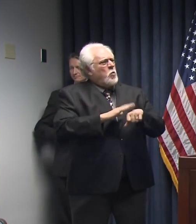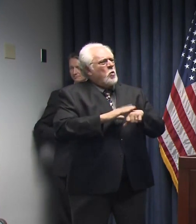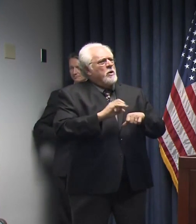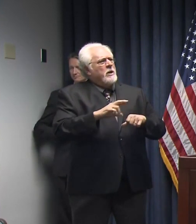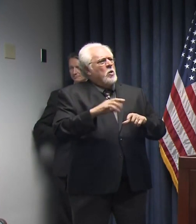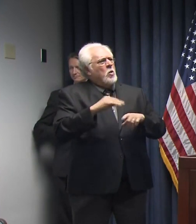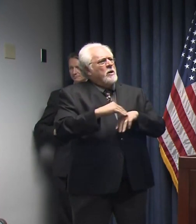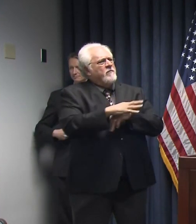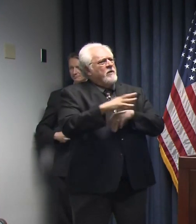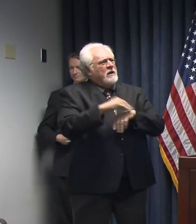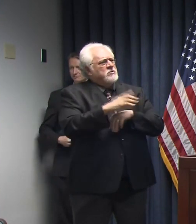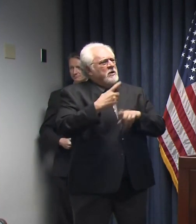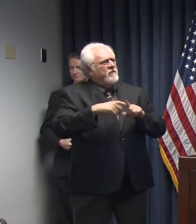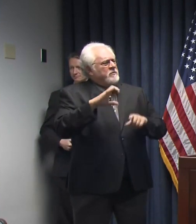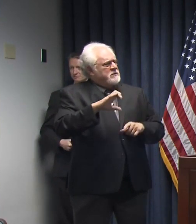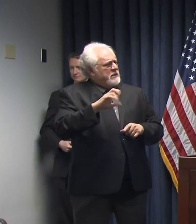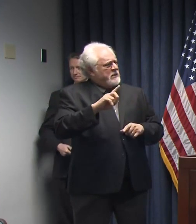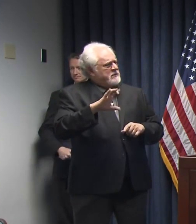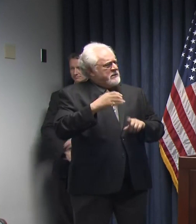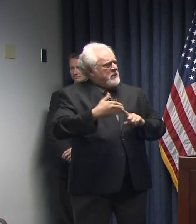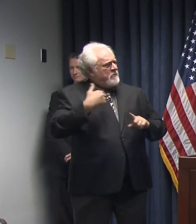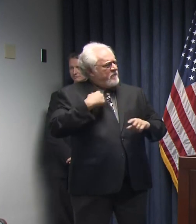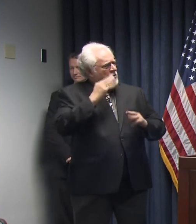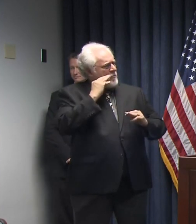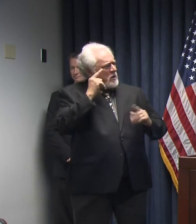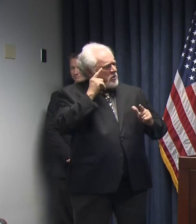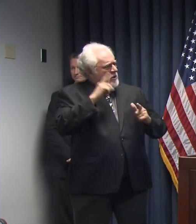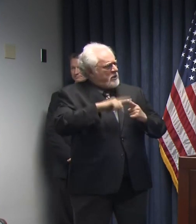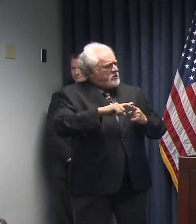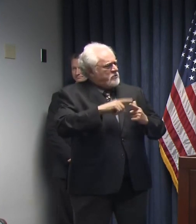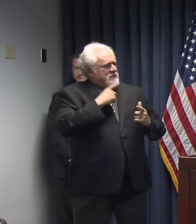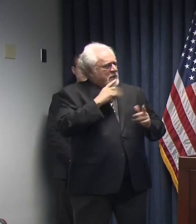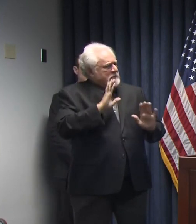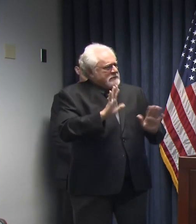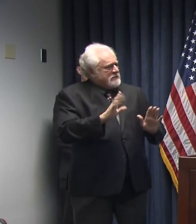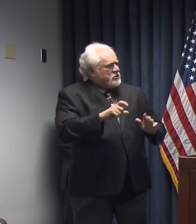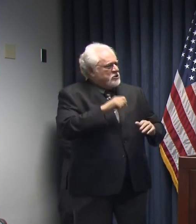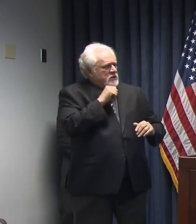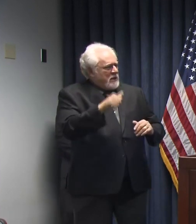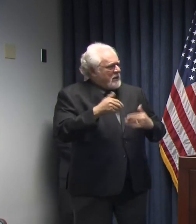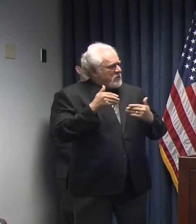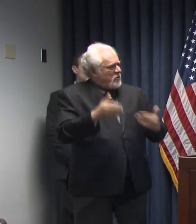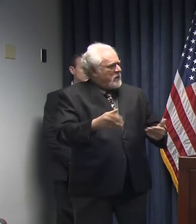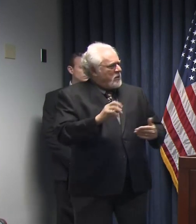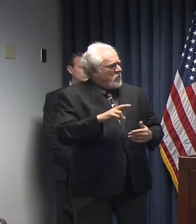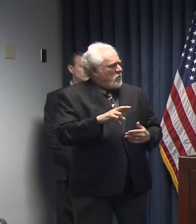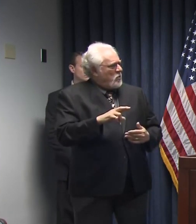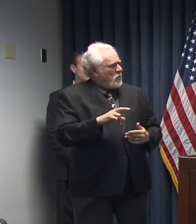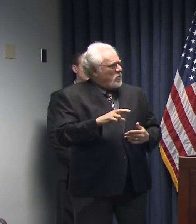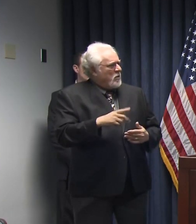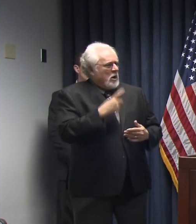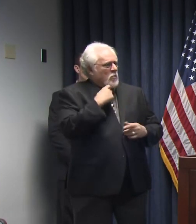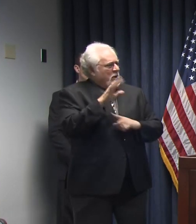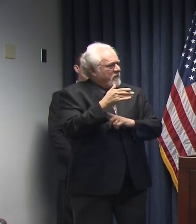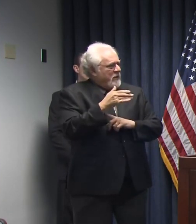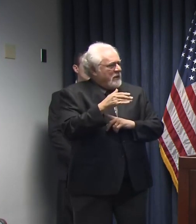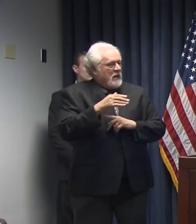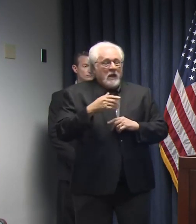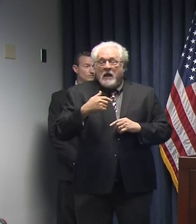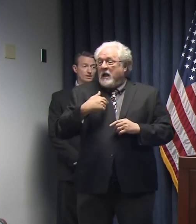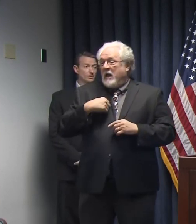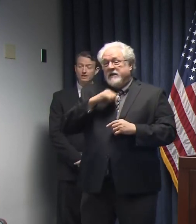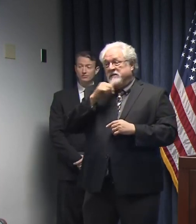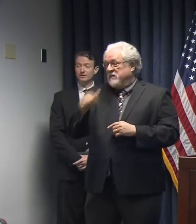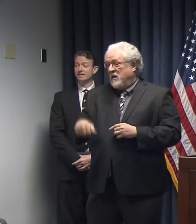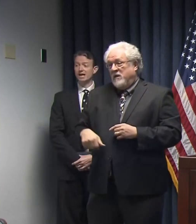advisories from the CDC before Mardi Gras to indicate either it shouldn't go ahead or any kind of red flag? I can tell you I did